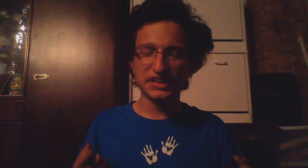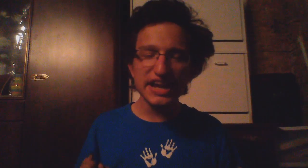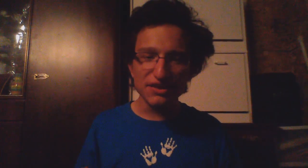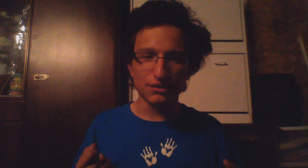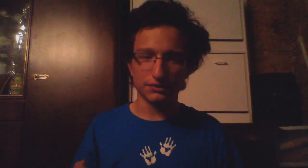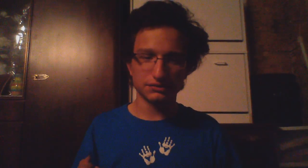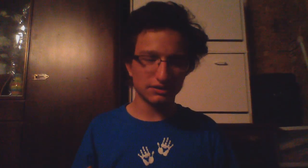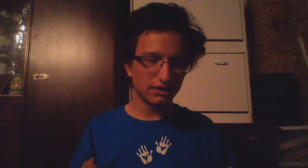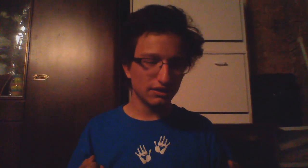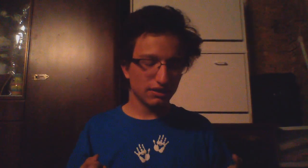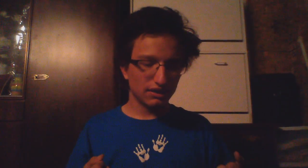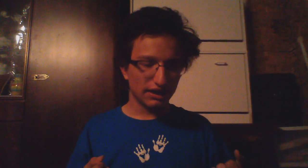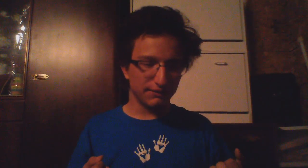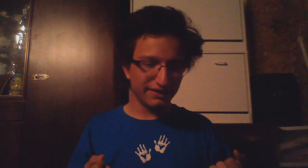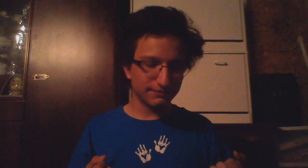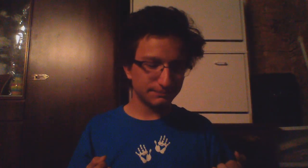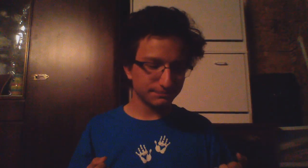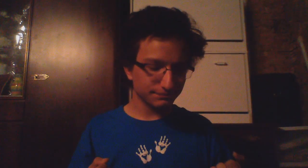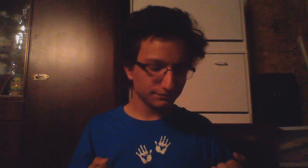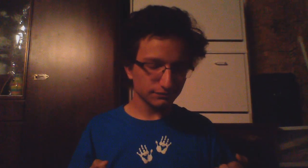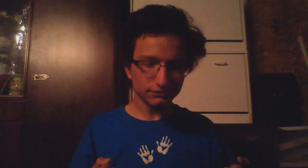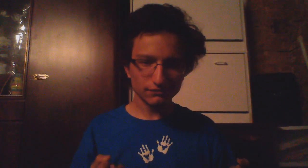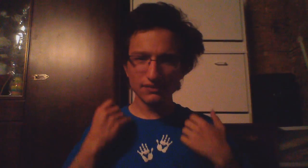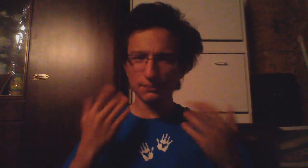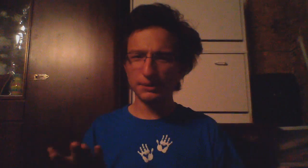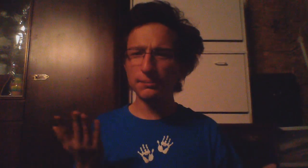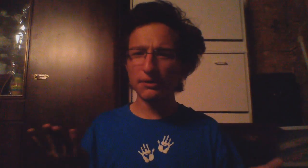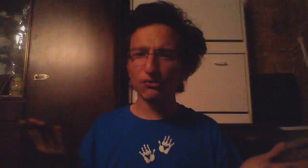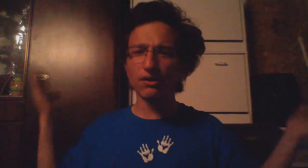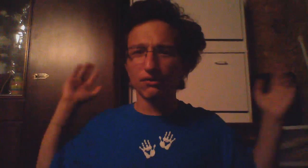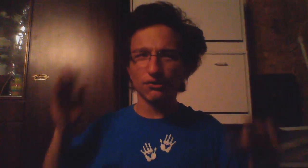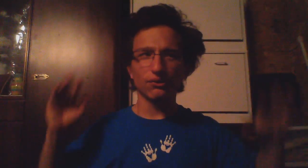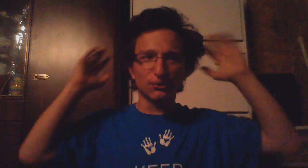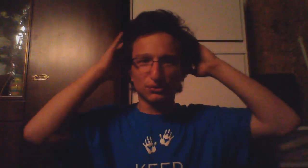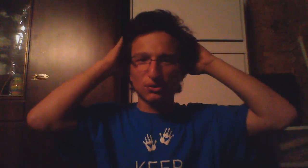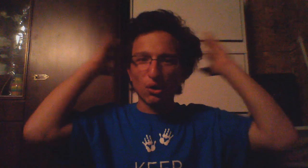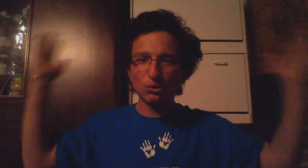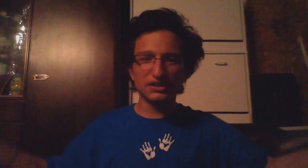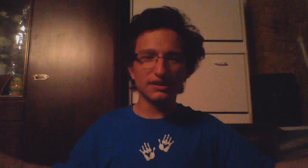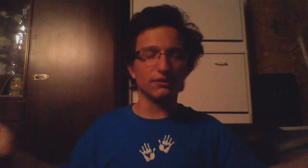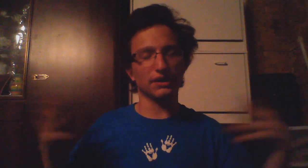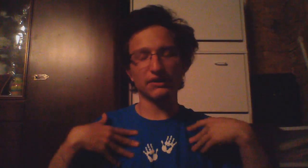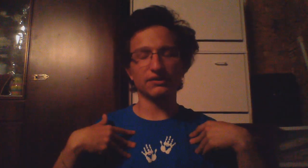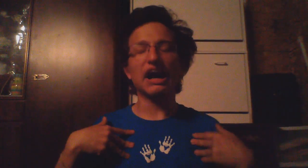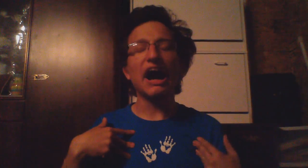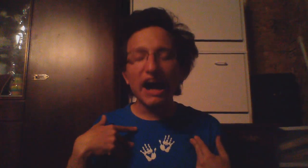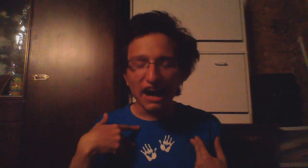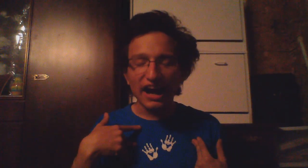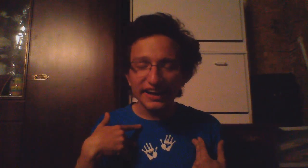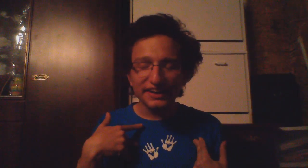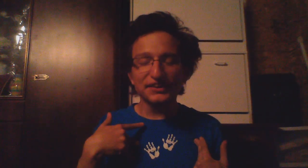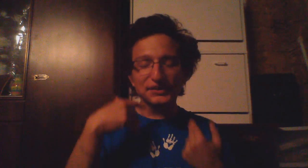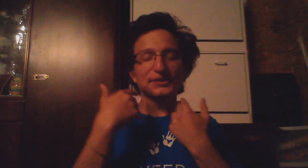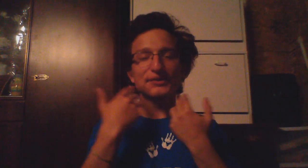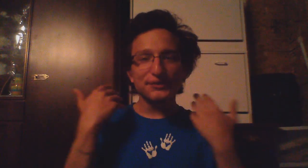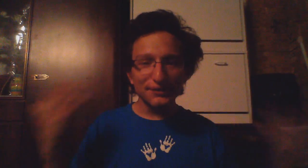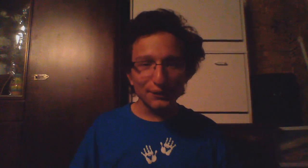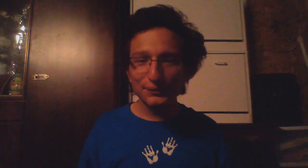take those I mean me and my friend rode or I rode